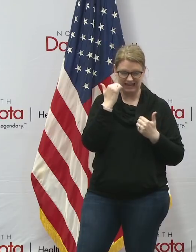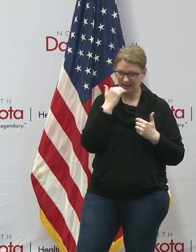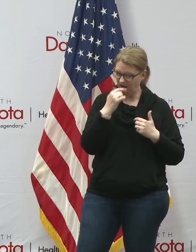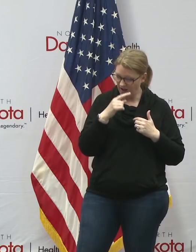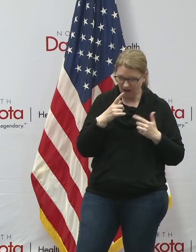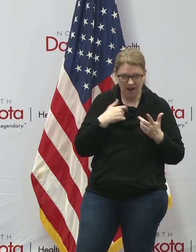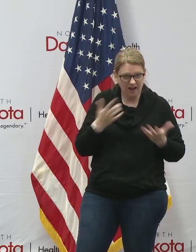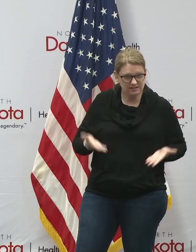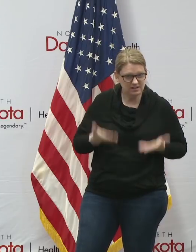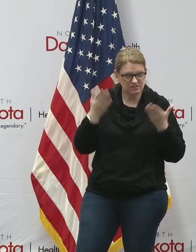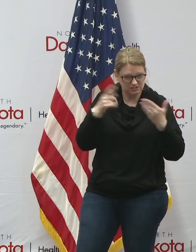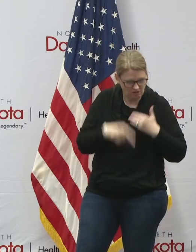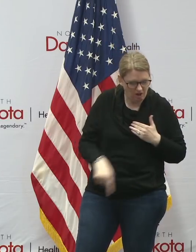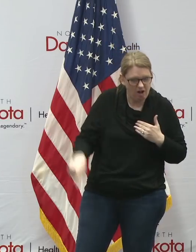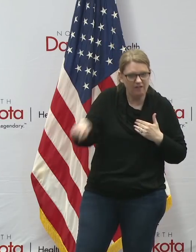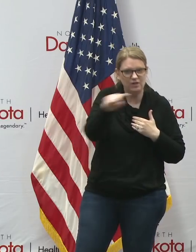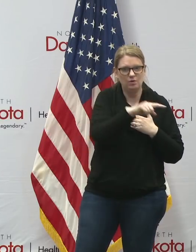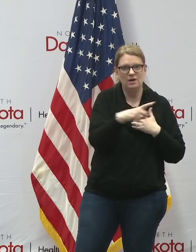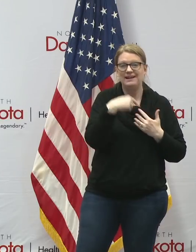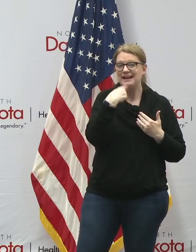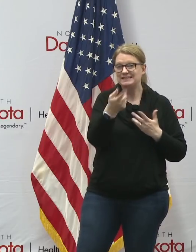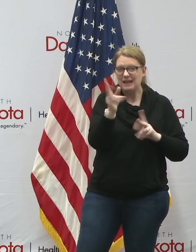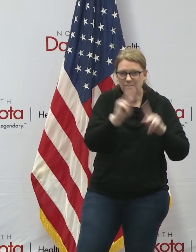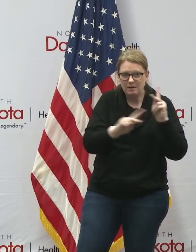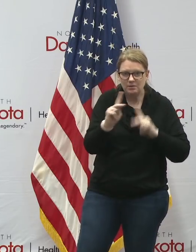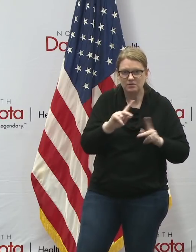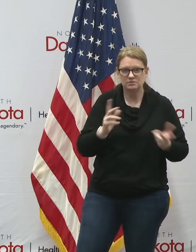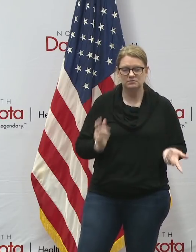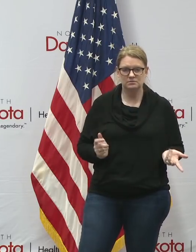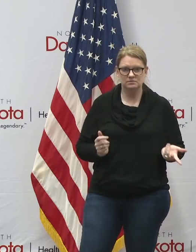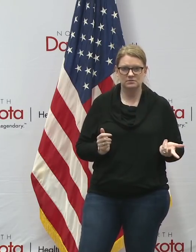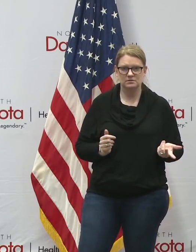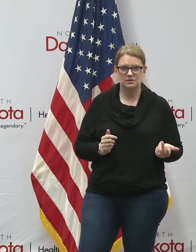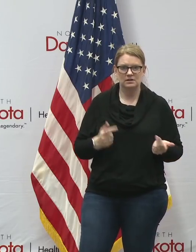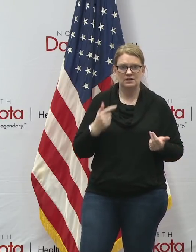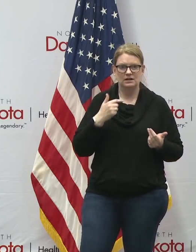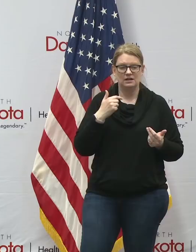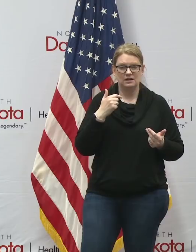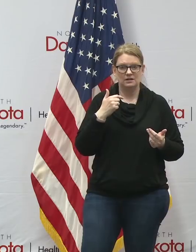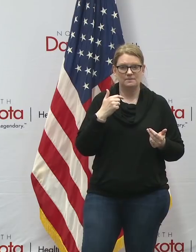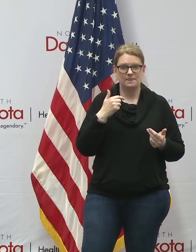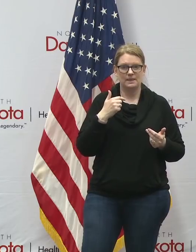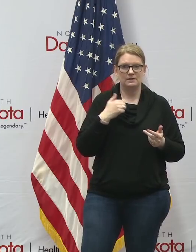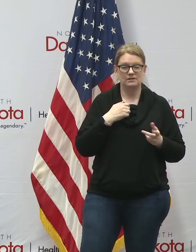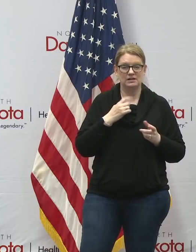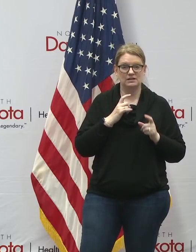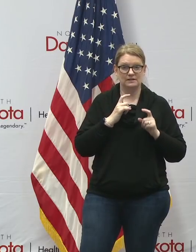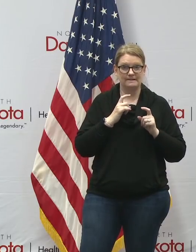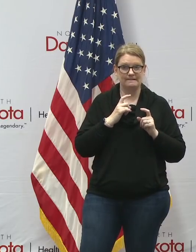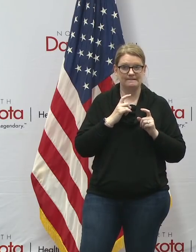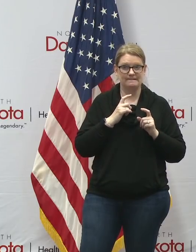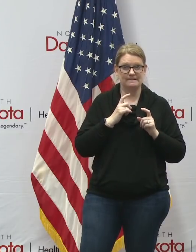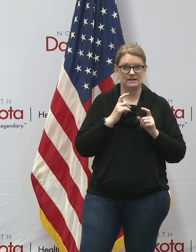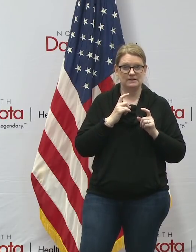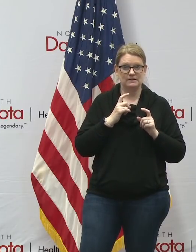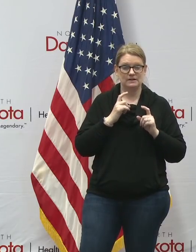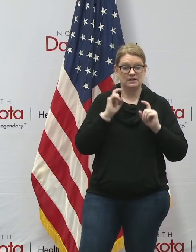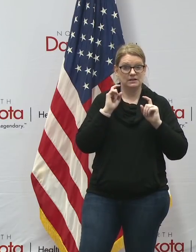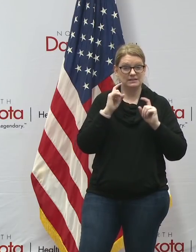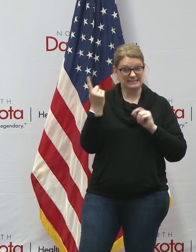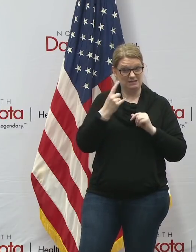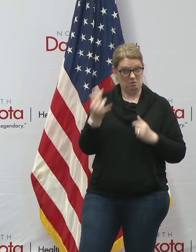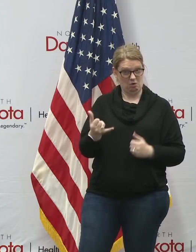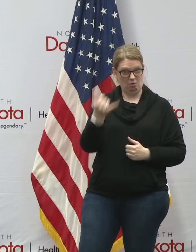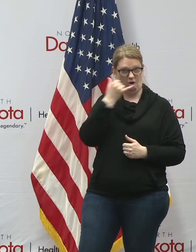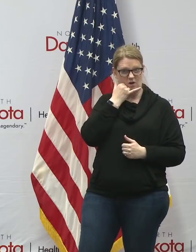everybody else do as well as i tell people i never do business with donating money with anybody who calls